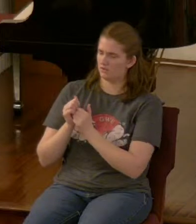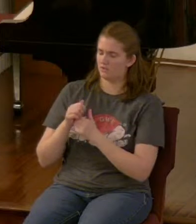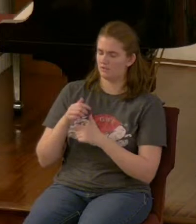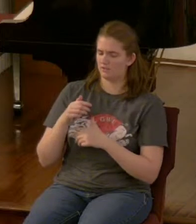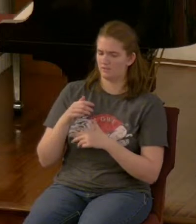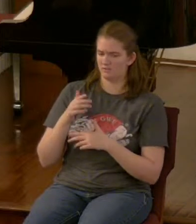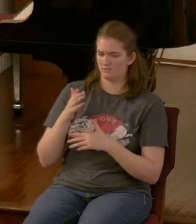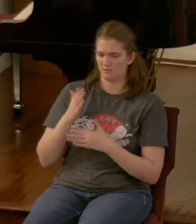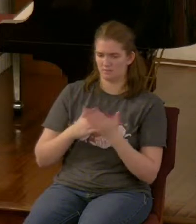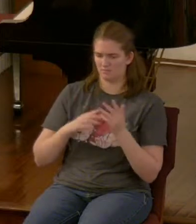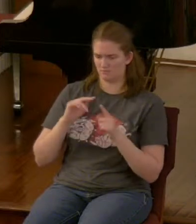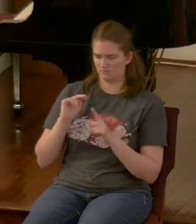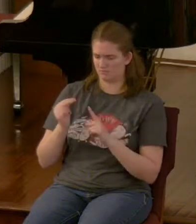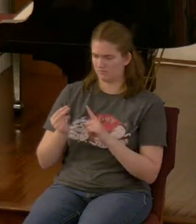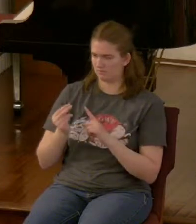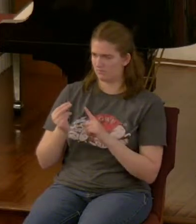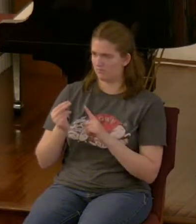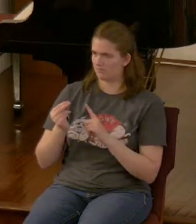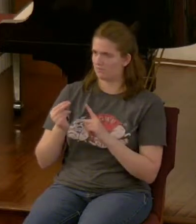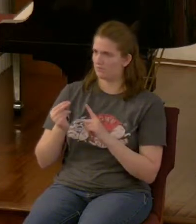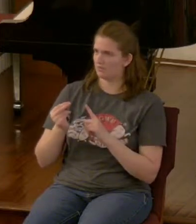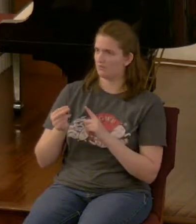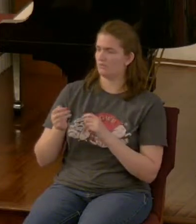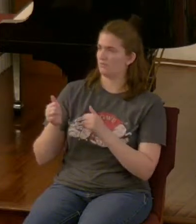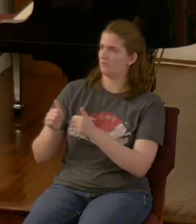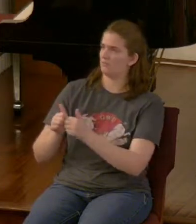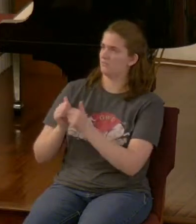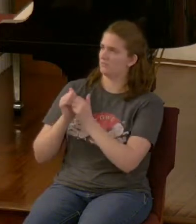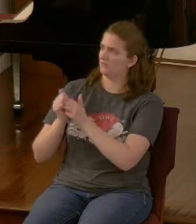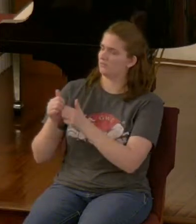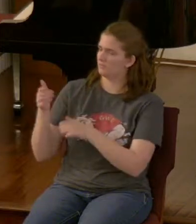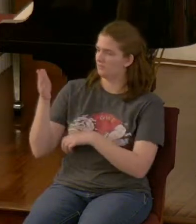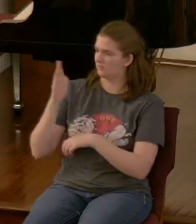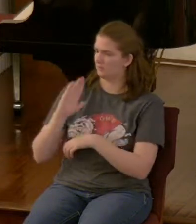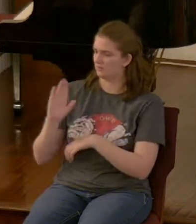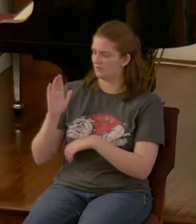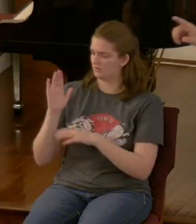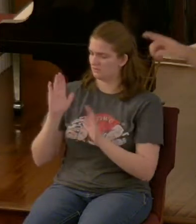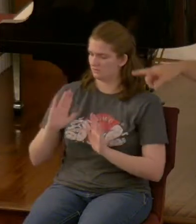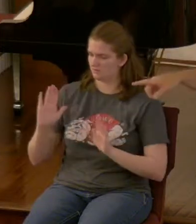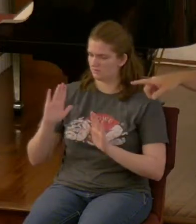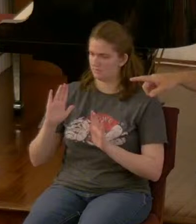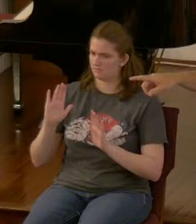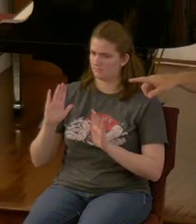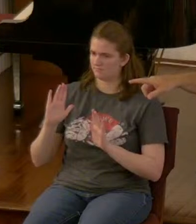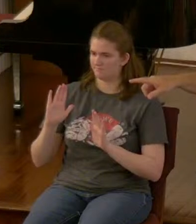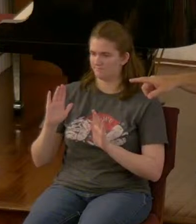changing time and laws we know for a fact that when